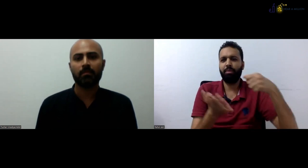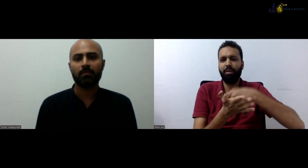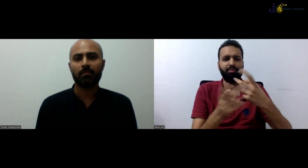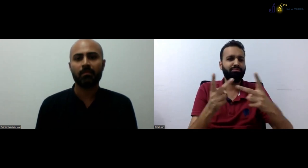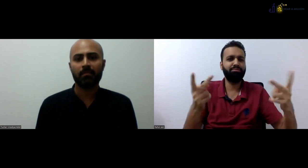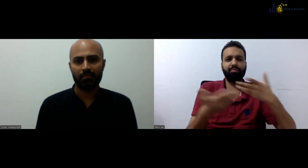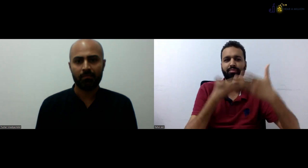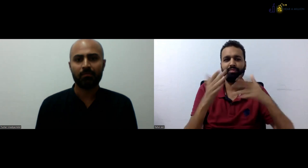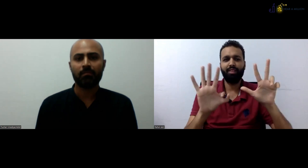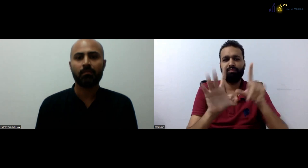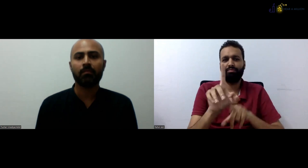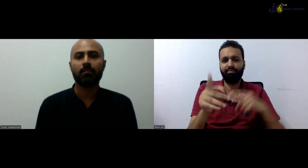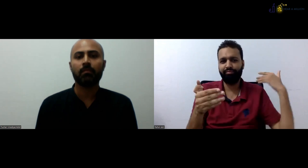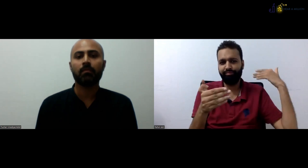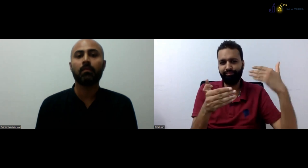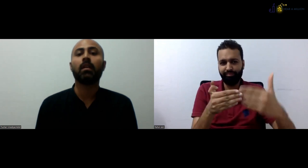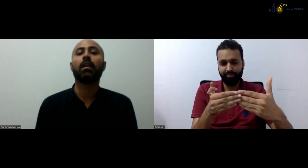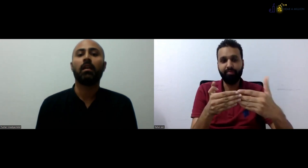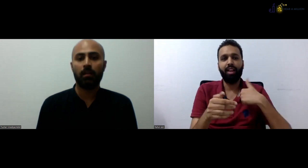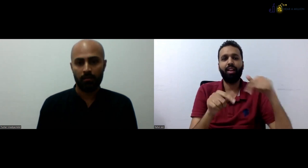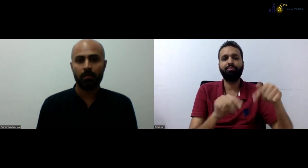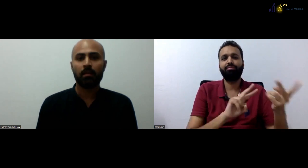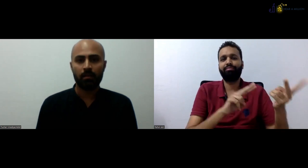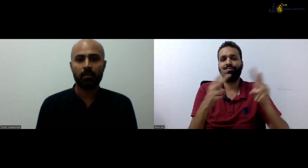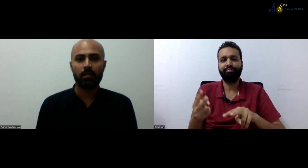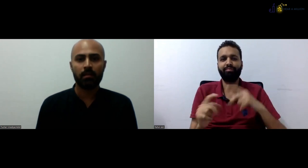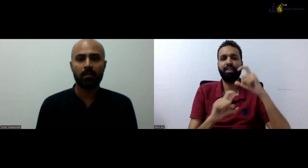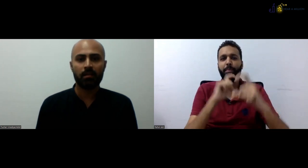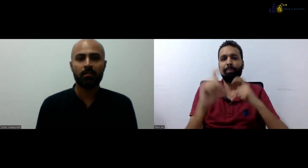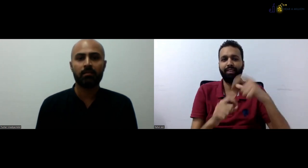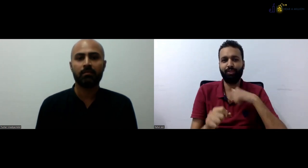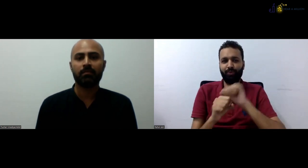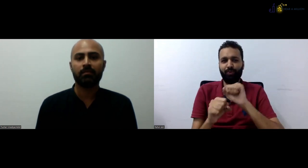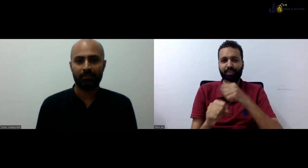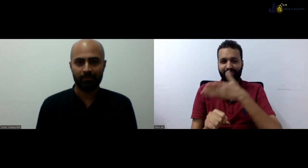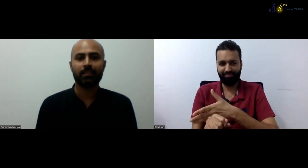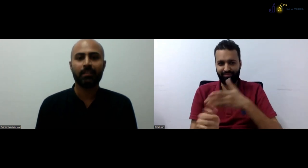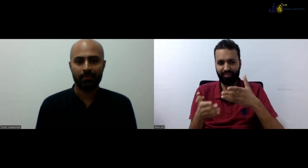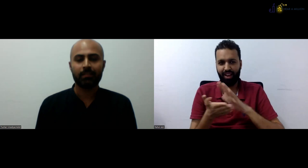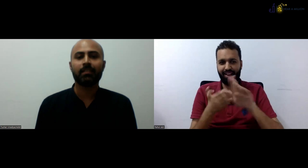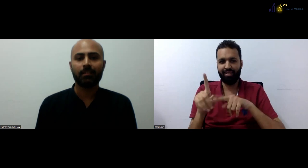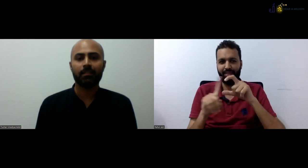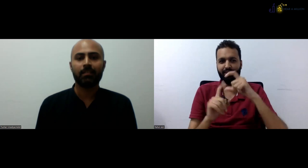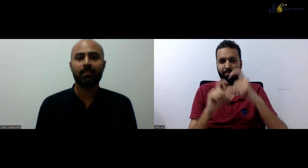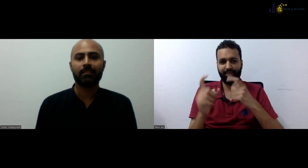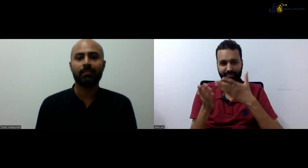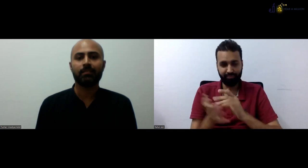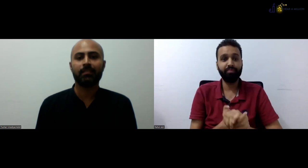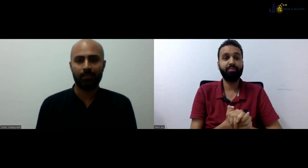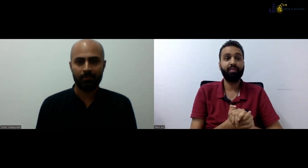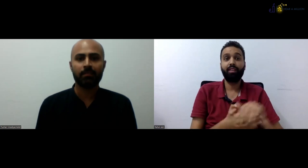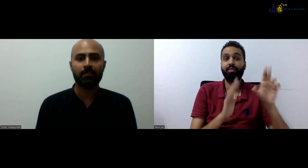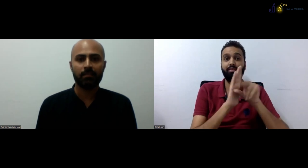an English trainer, sign language trainer, counsellor, eight years. And after that, I'm now working